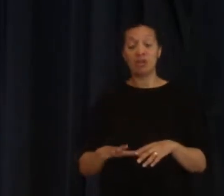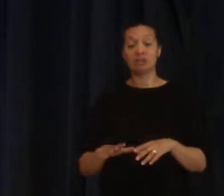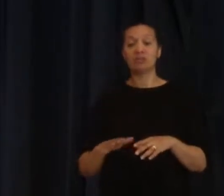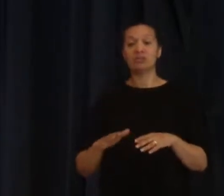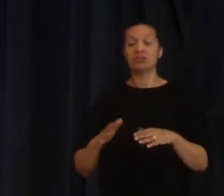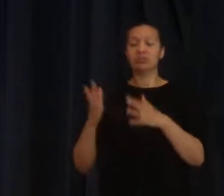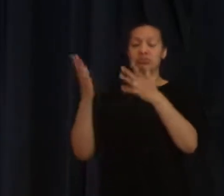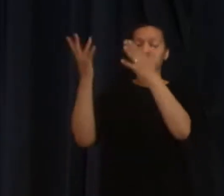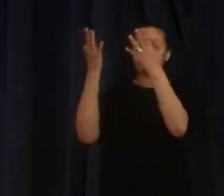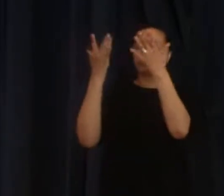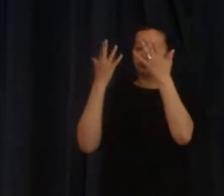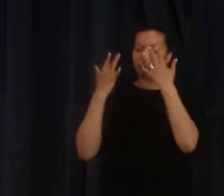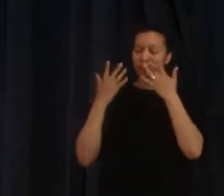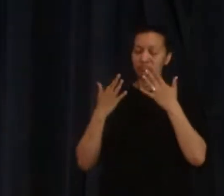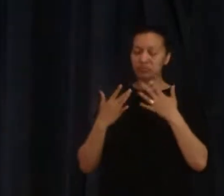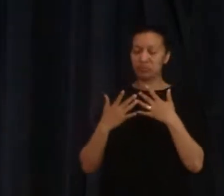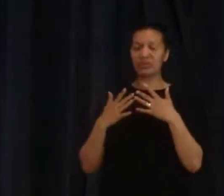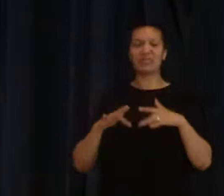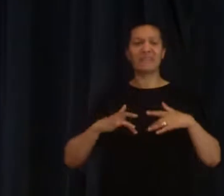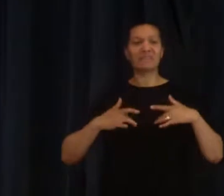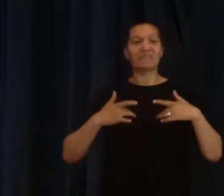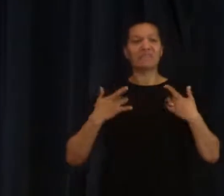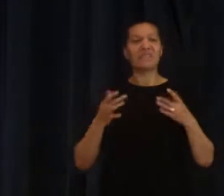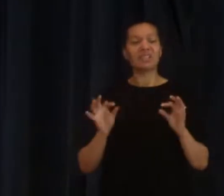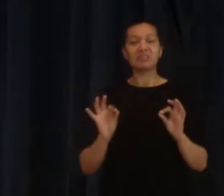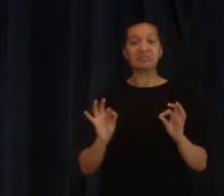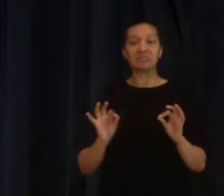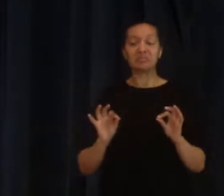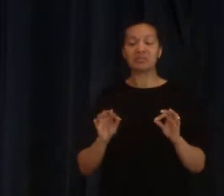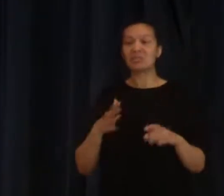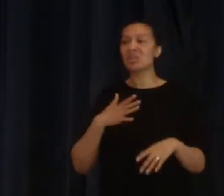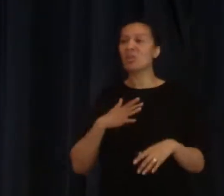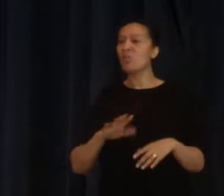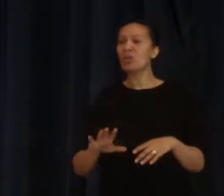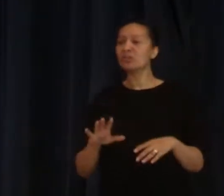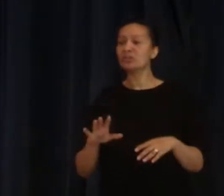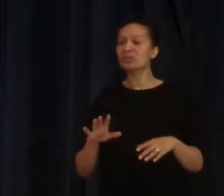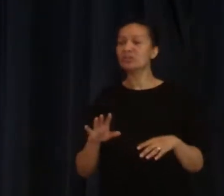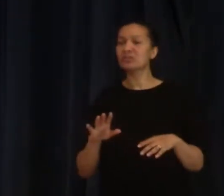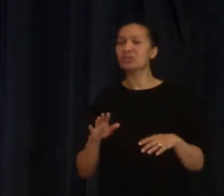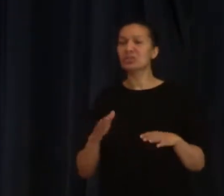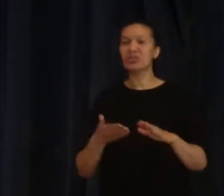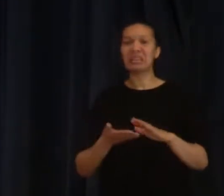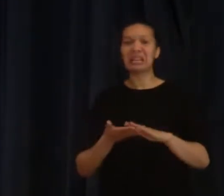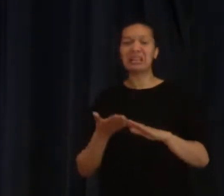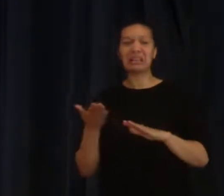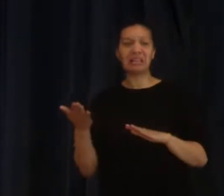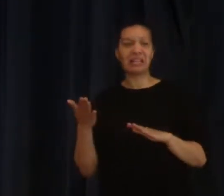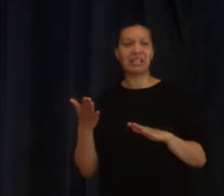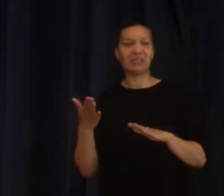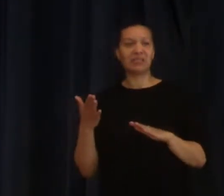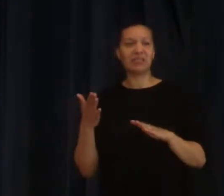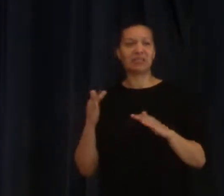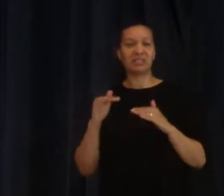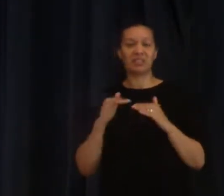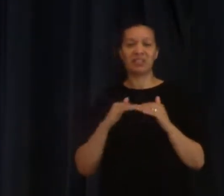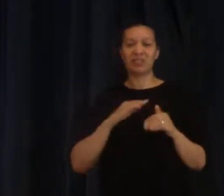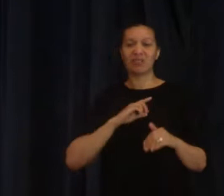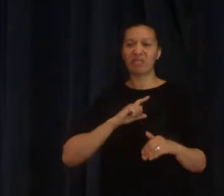and you ask and you don't feel anything I don't want you to go away from here to be any less